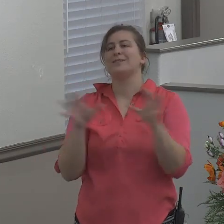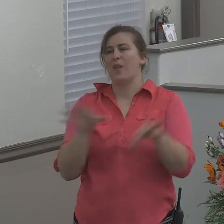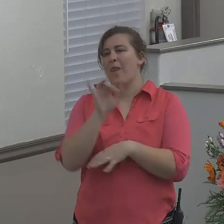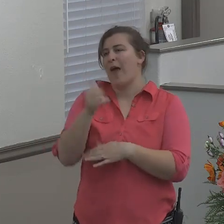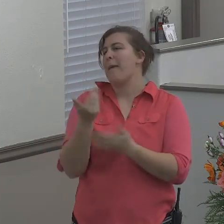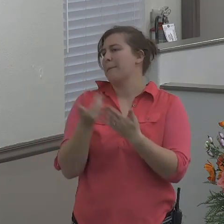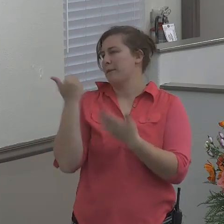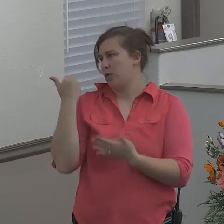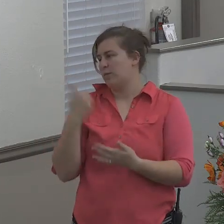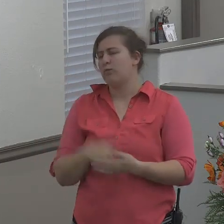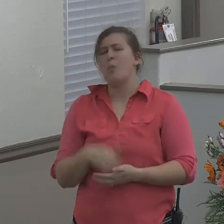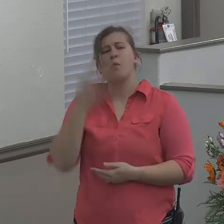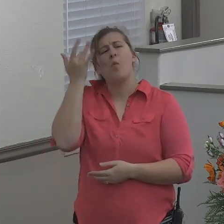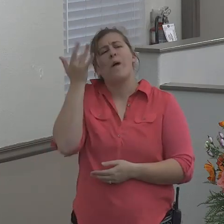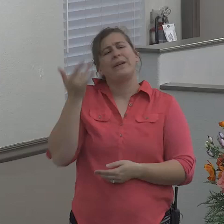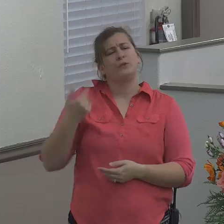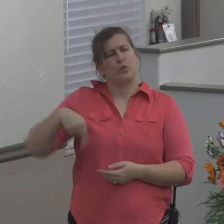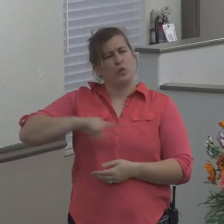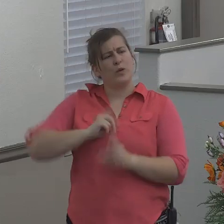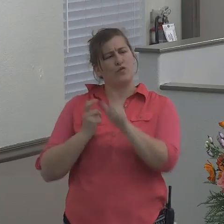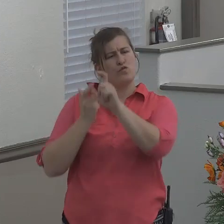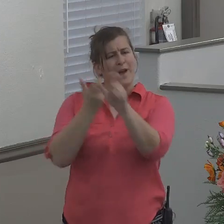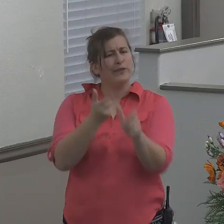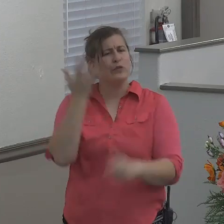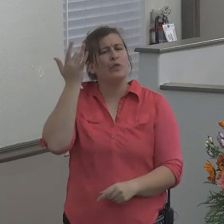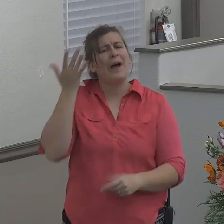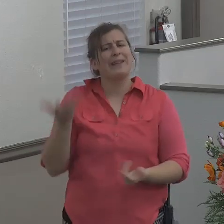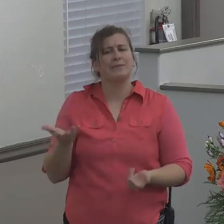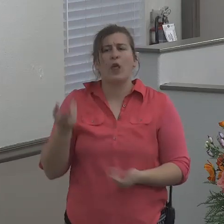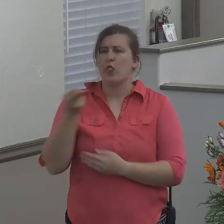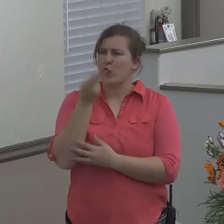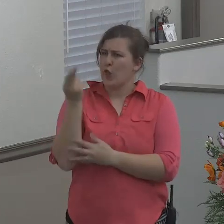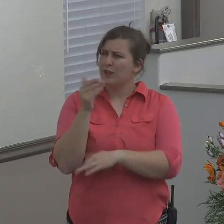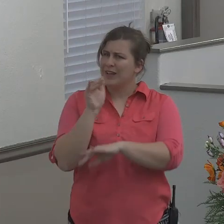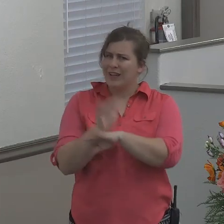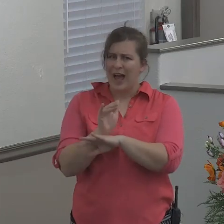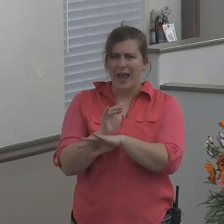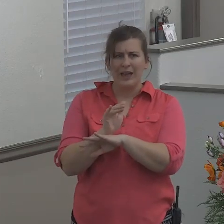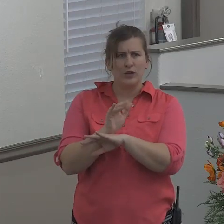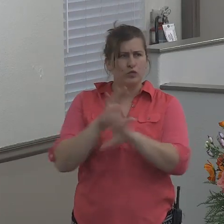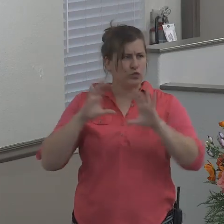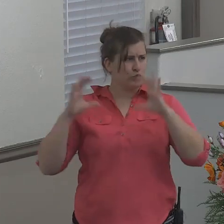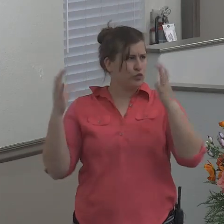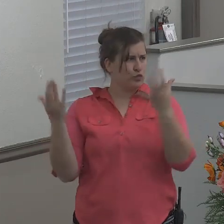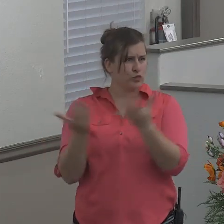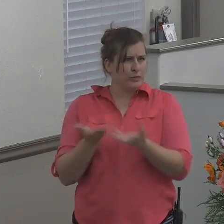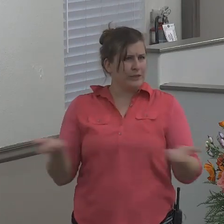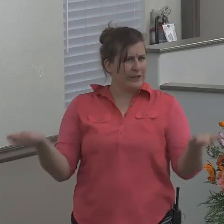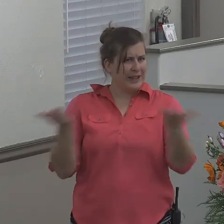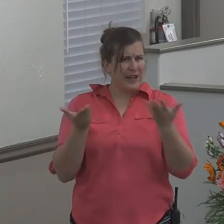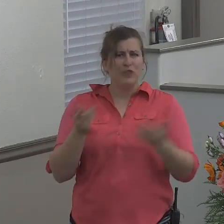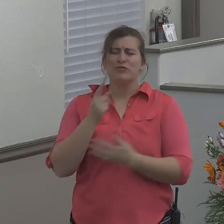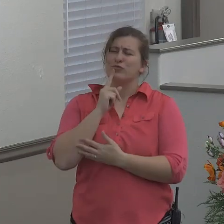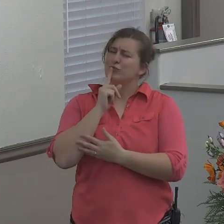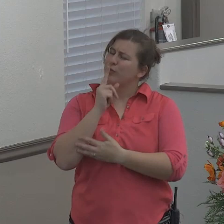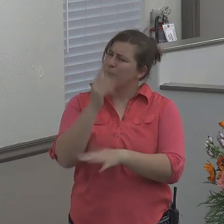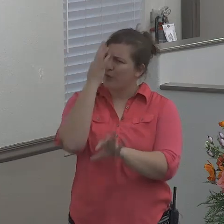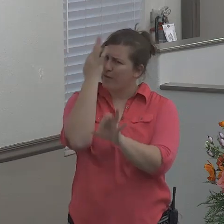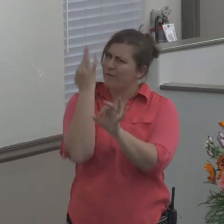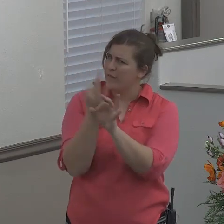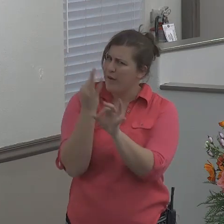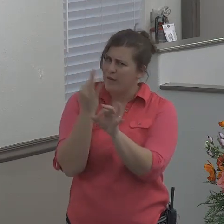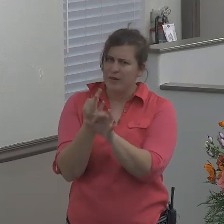But why do we run? This is a Thursday night crowd and you guys here are truly the faithful.